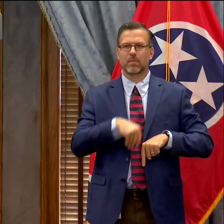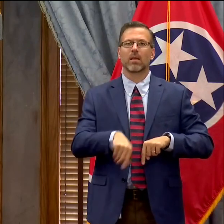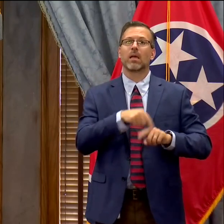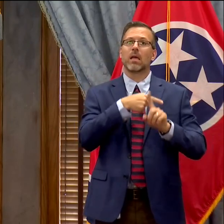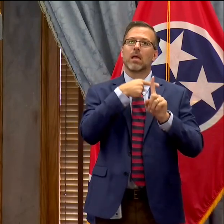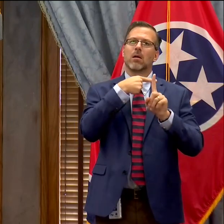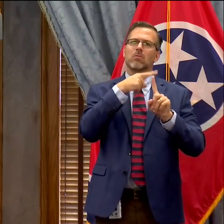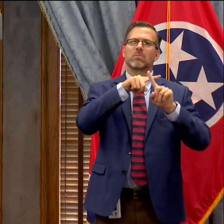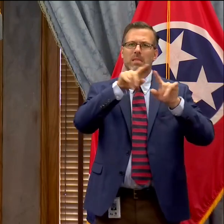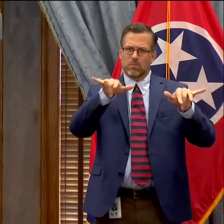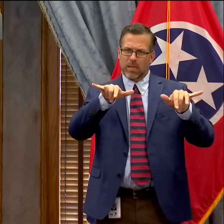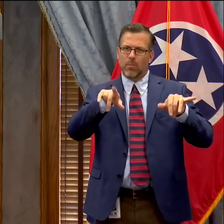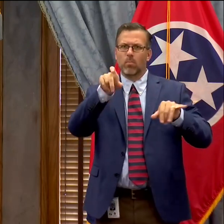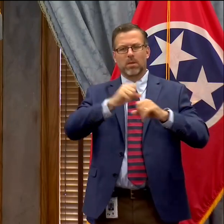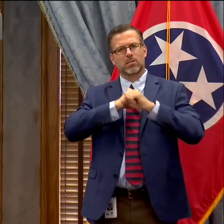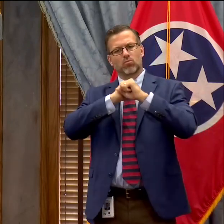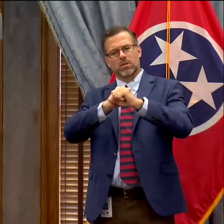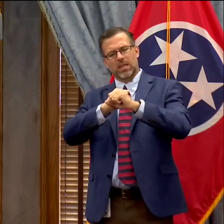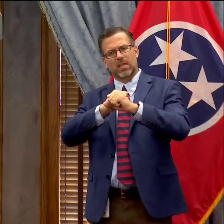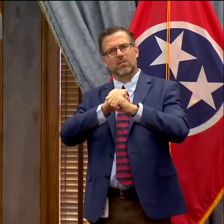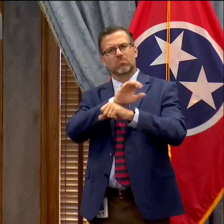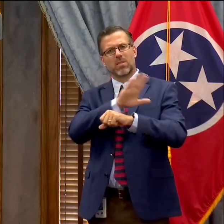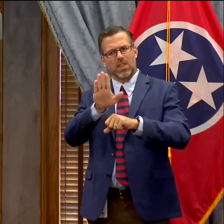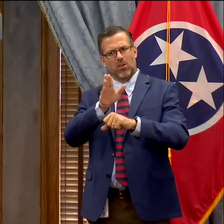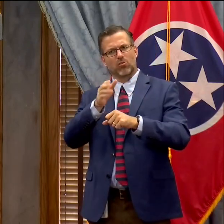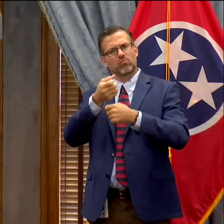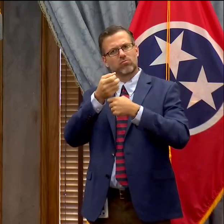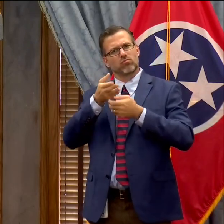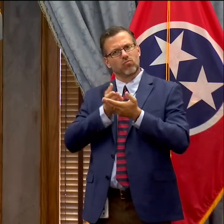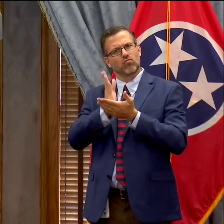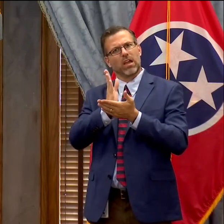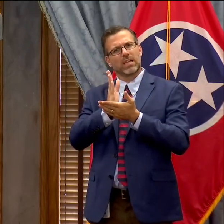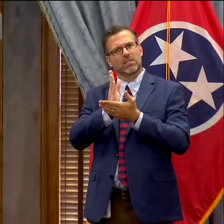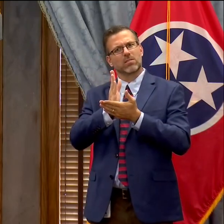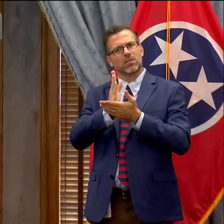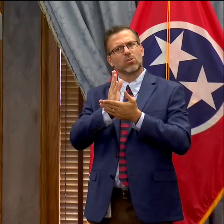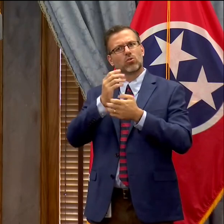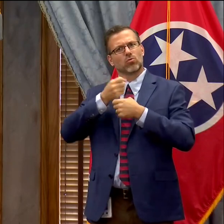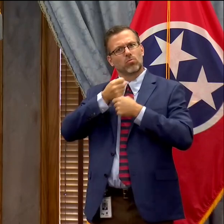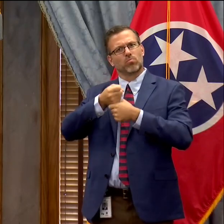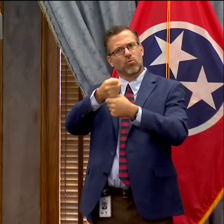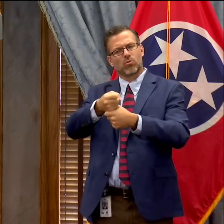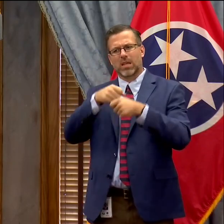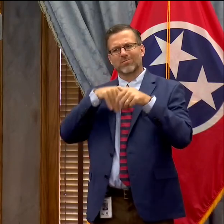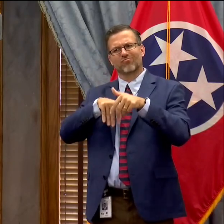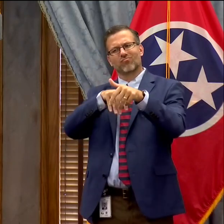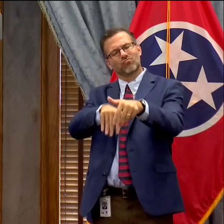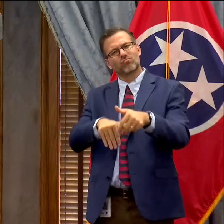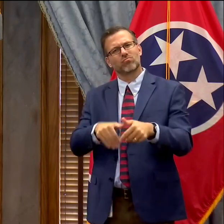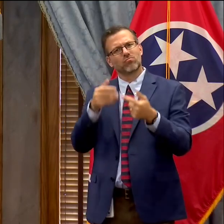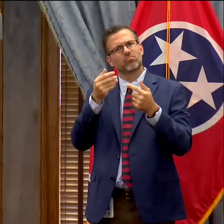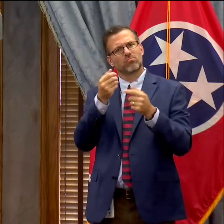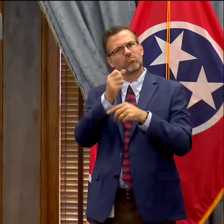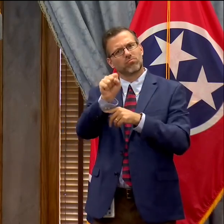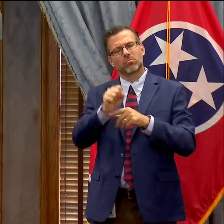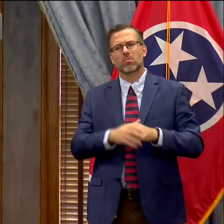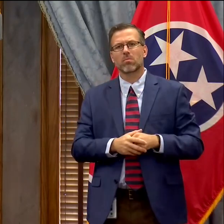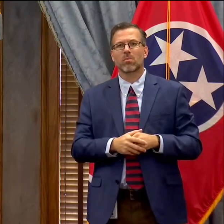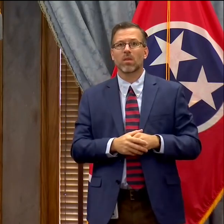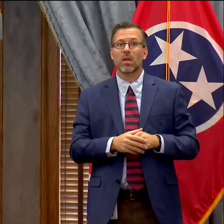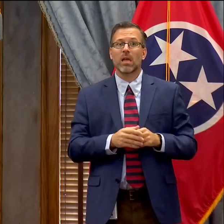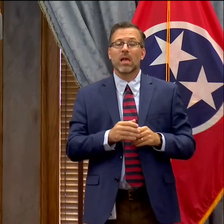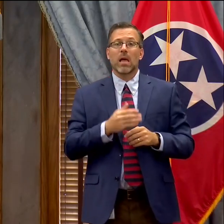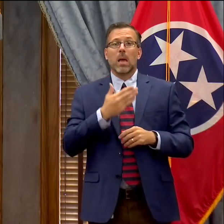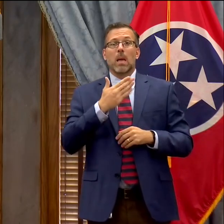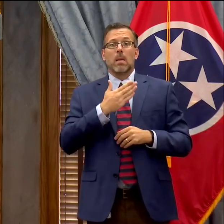Amendment rights in the process. There are aspects of the law that I might have done differently that were different from my